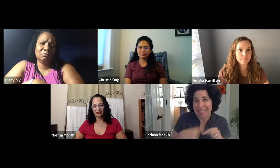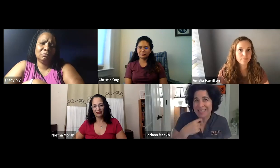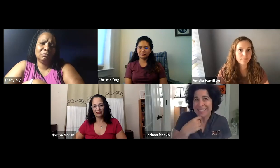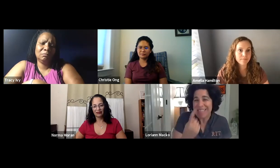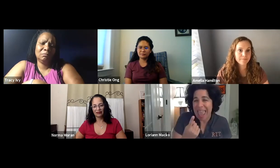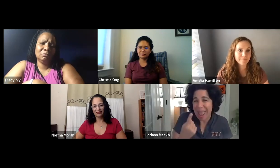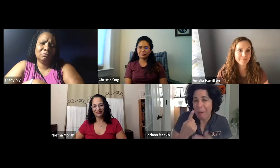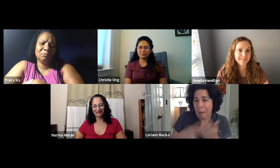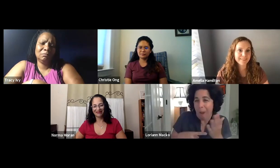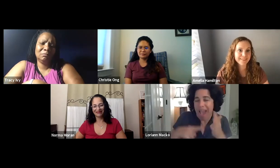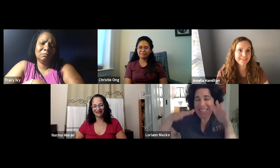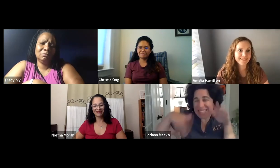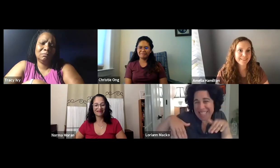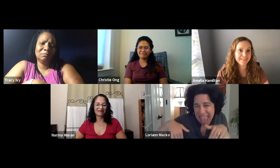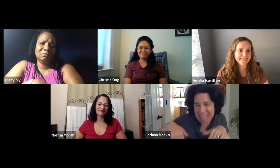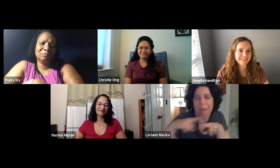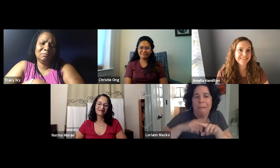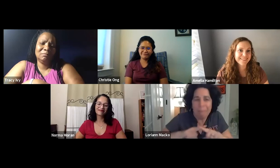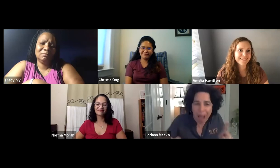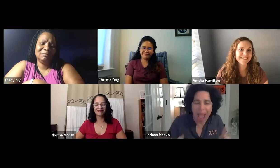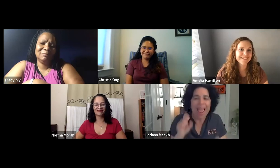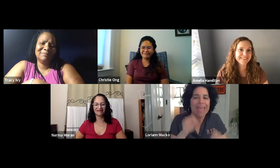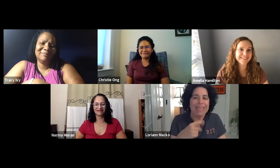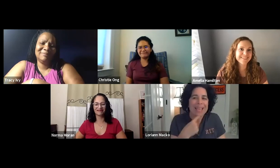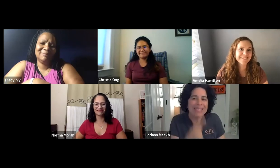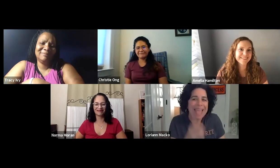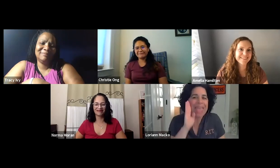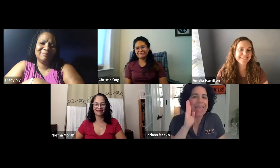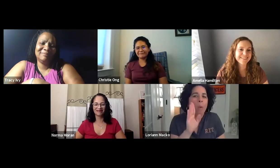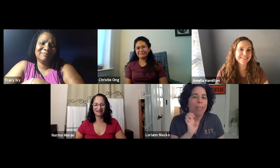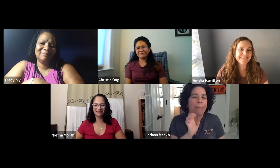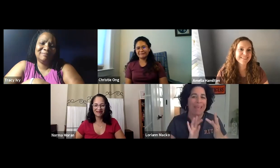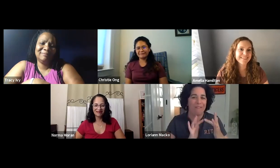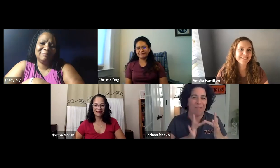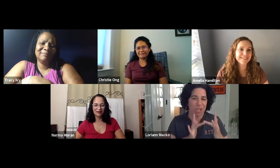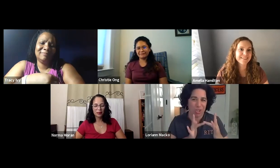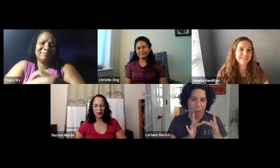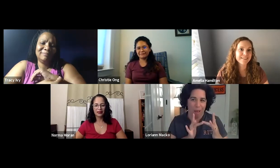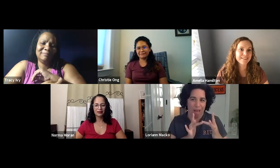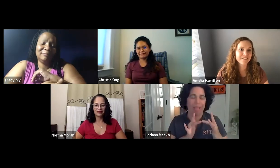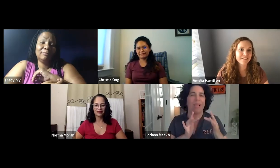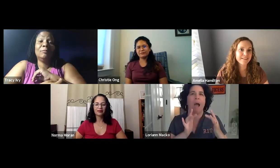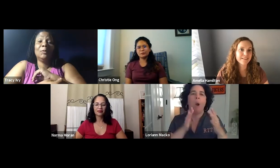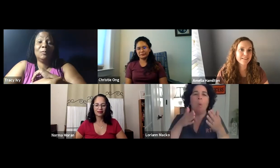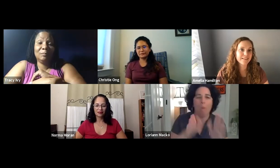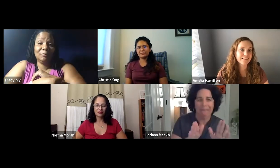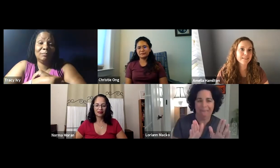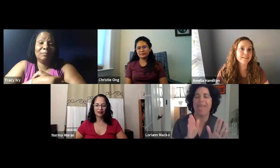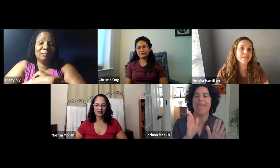exciting project that I can't talk exactly about just yet. But I can say that it will be virtual.